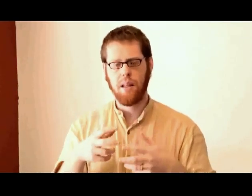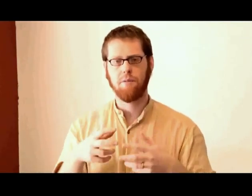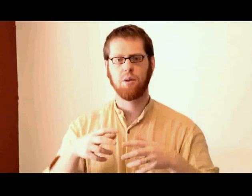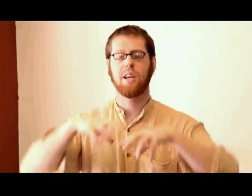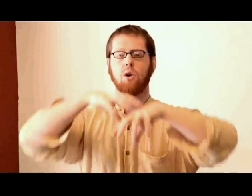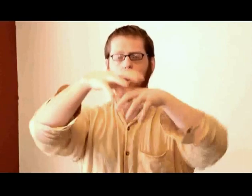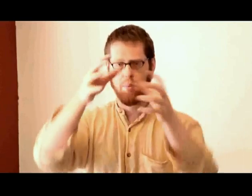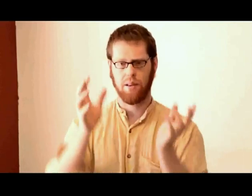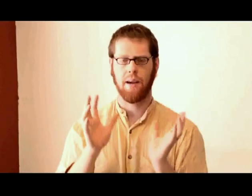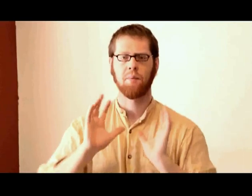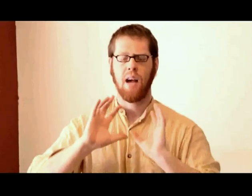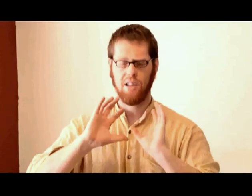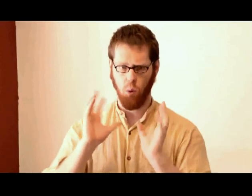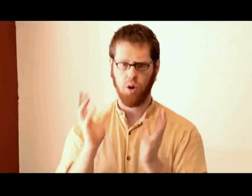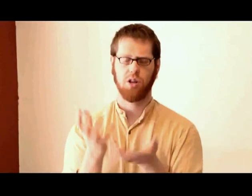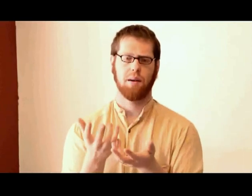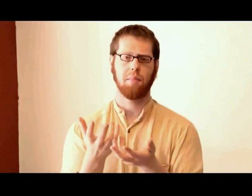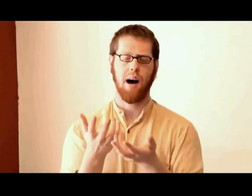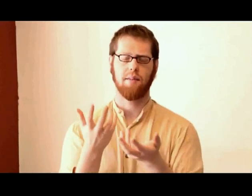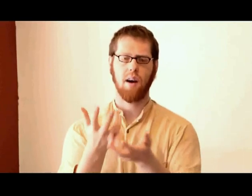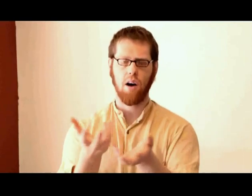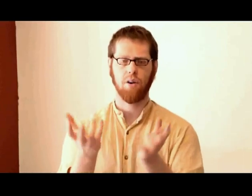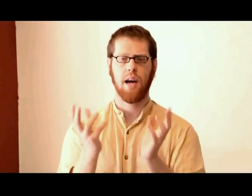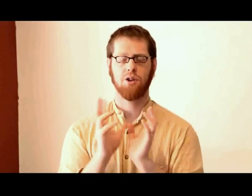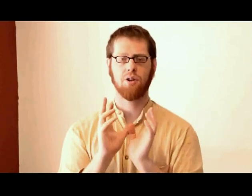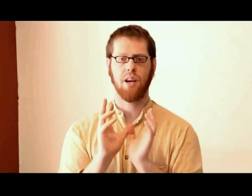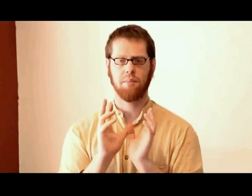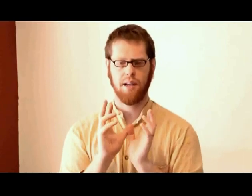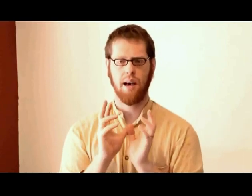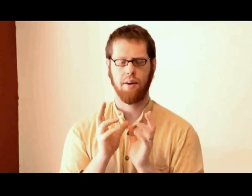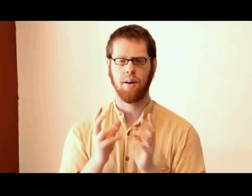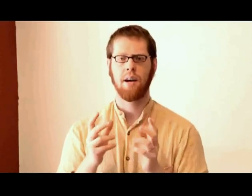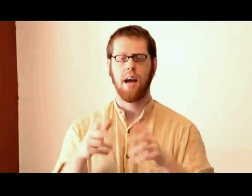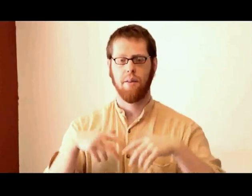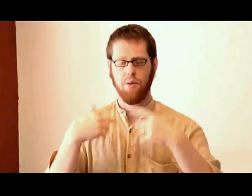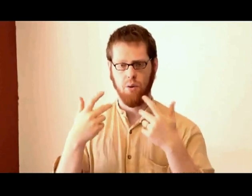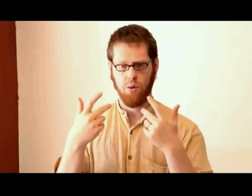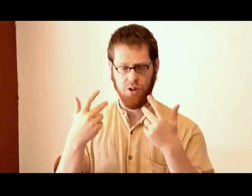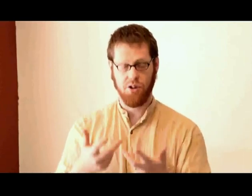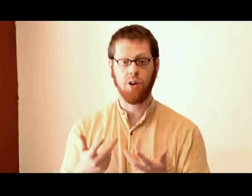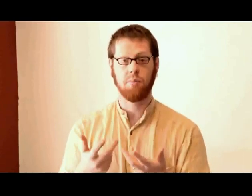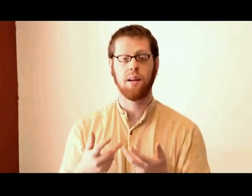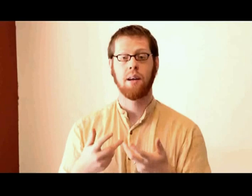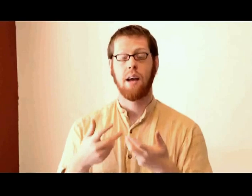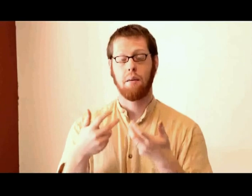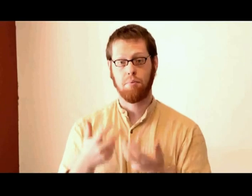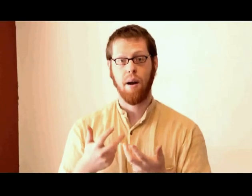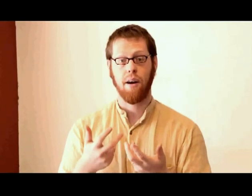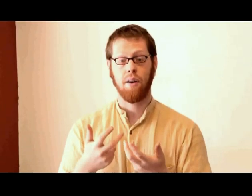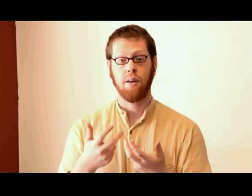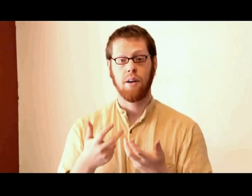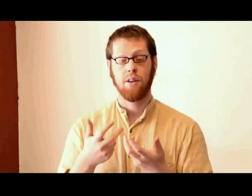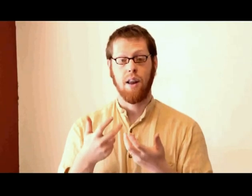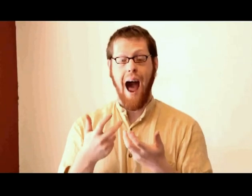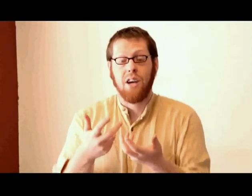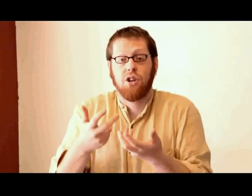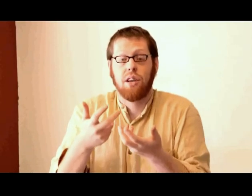belief was that corporately, as a worshiping body, the congregation could come together, and through discernment and prayer, actually